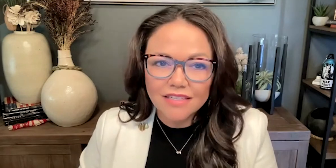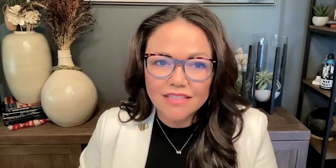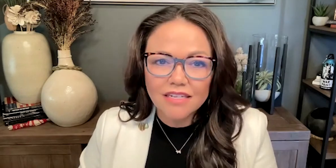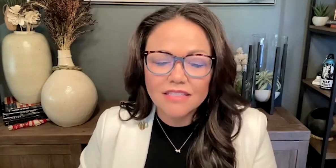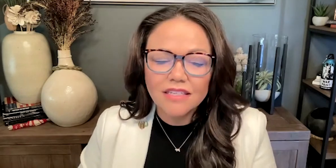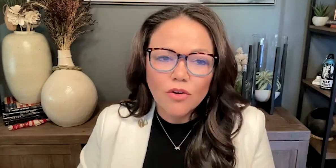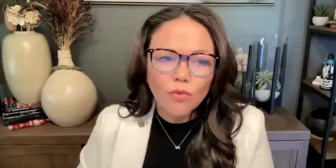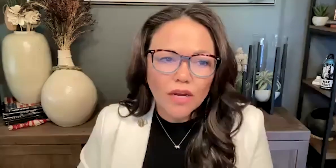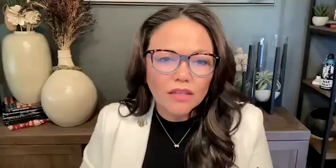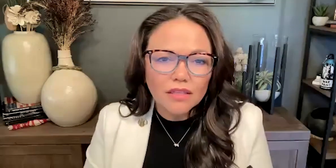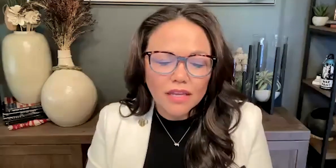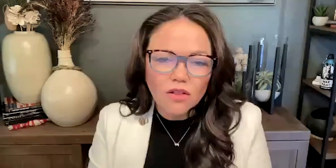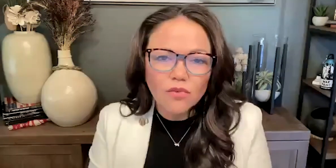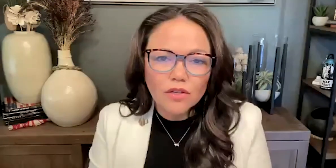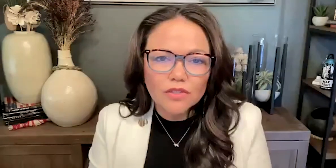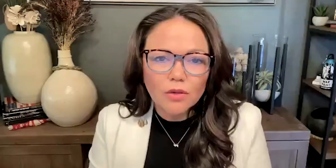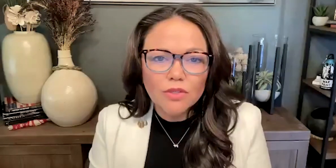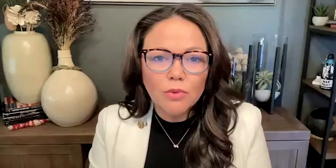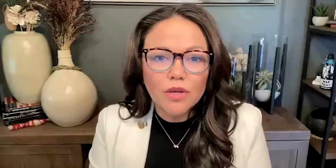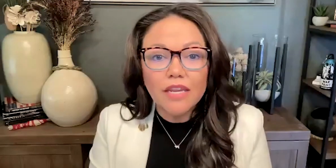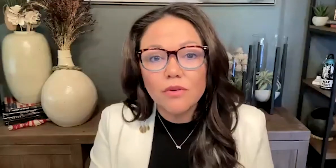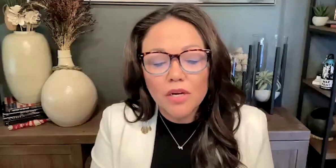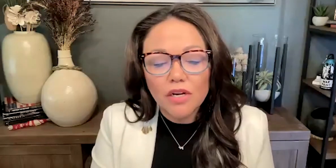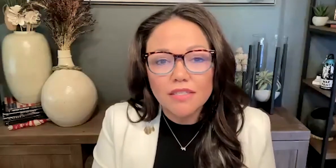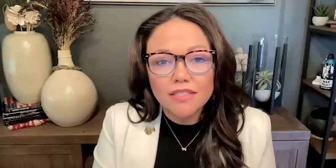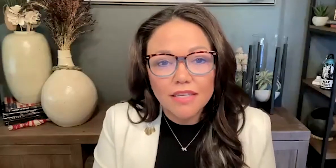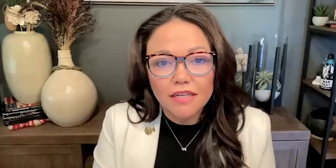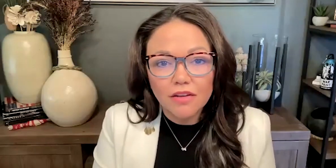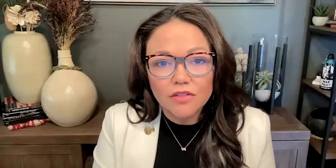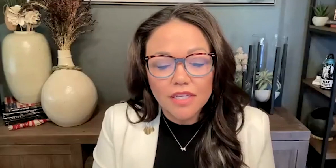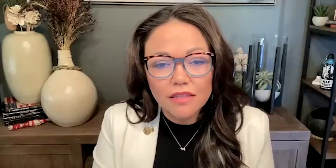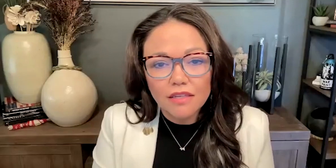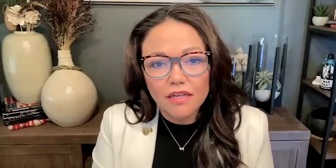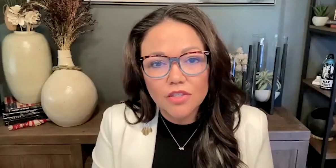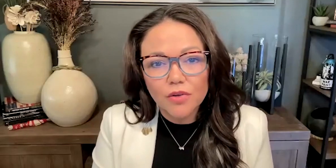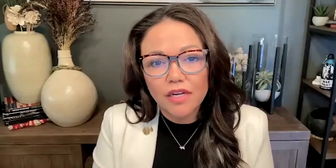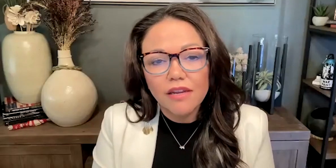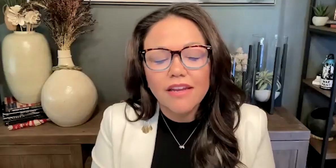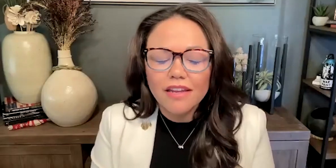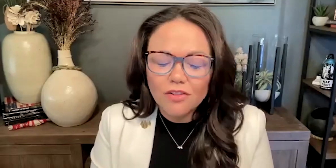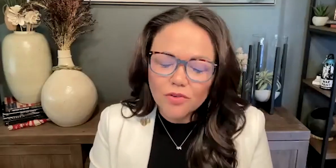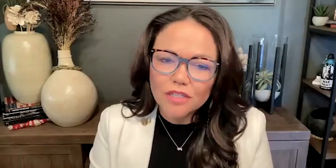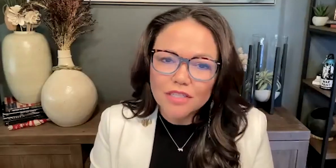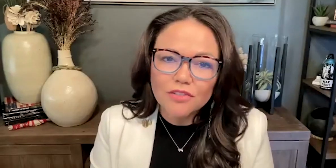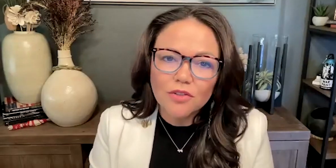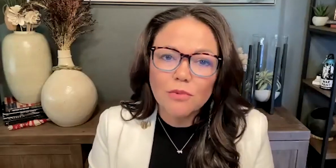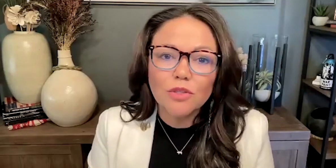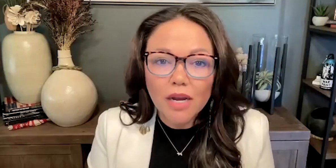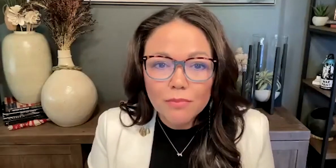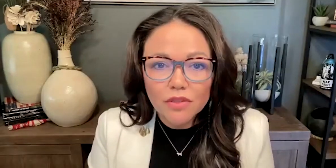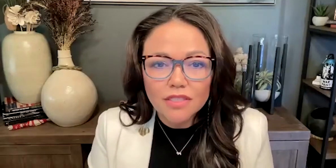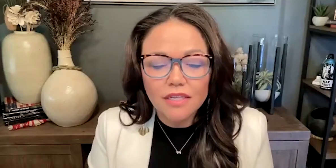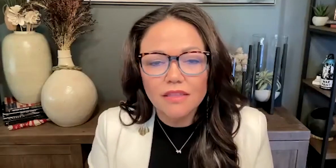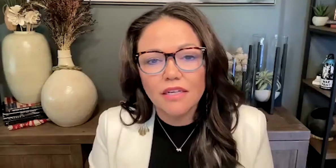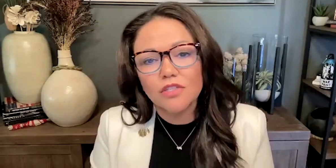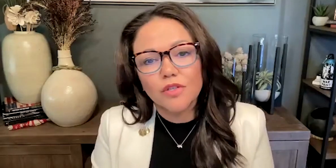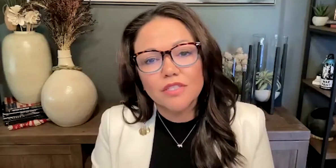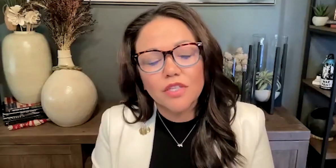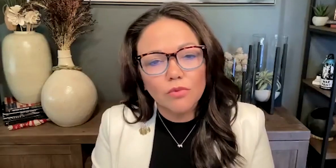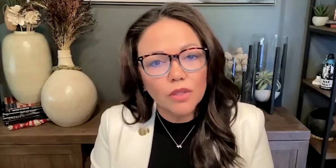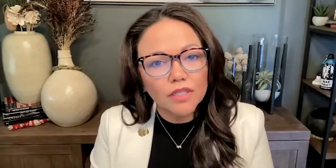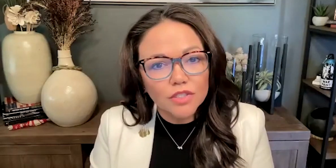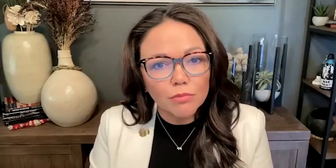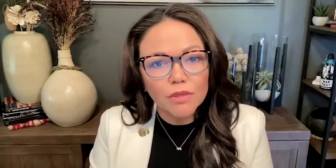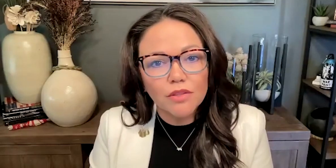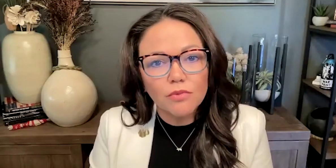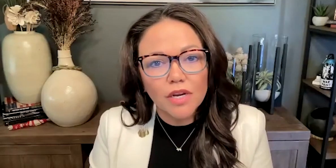Yes, it does. While California is home to more Native Americans than any other state in the country, California is also the most populous state in the country.